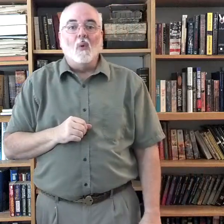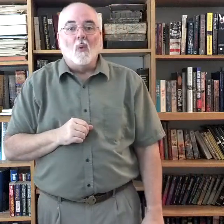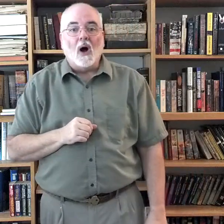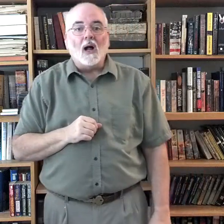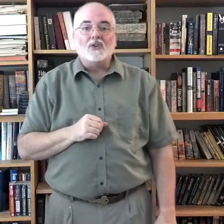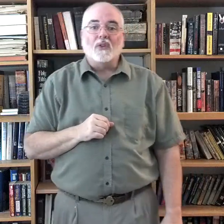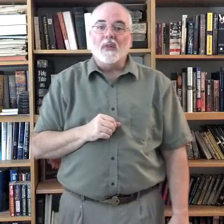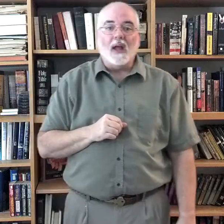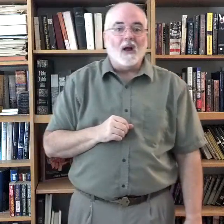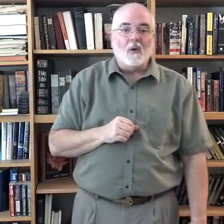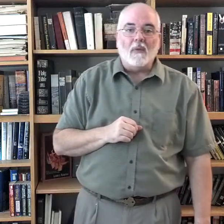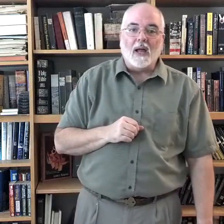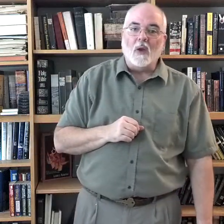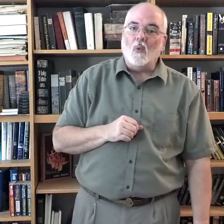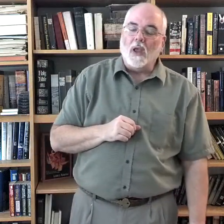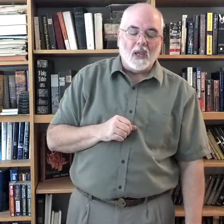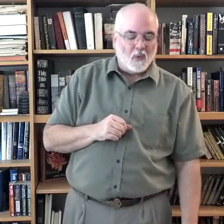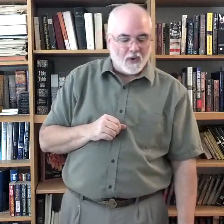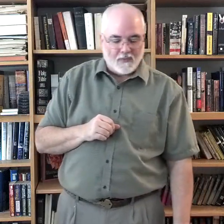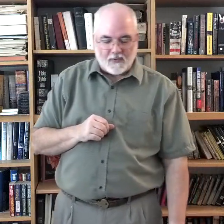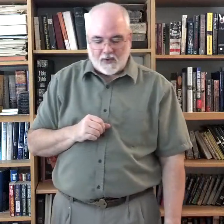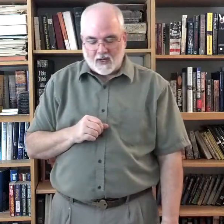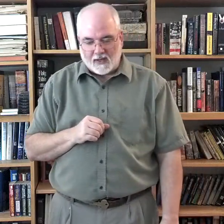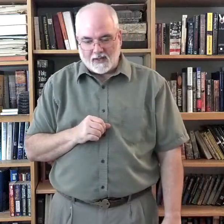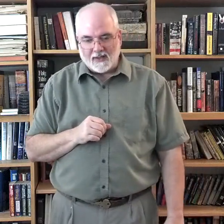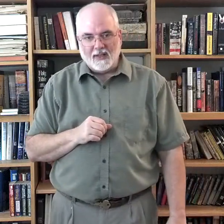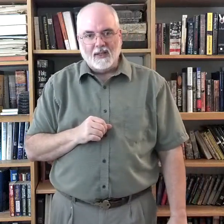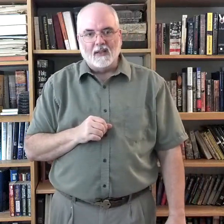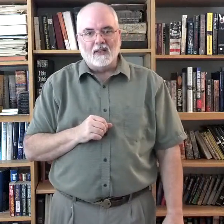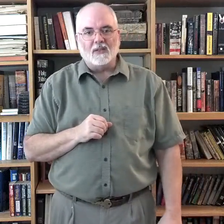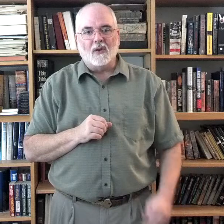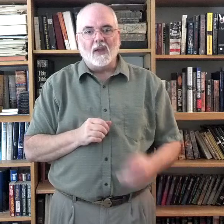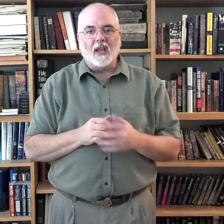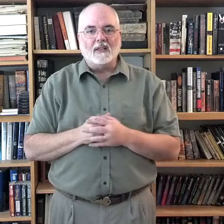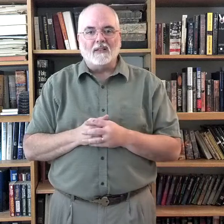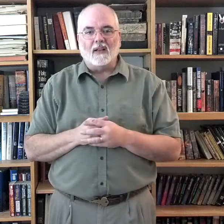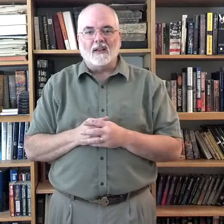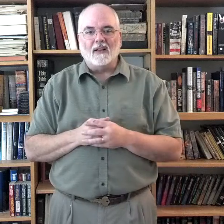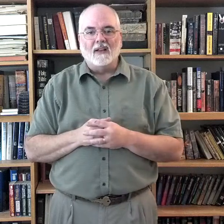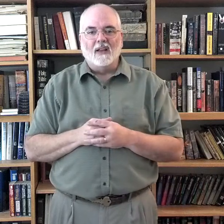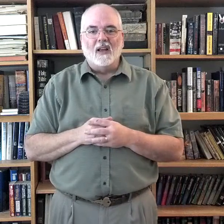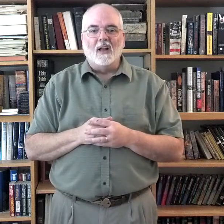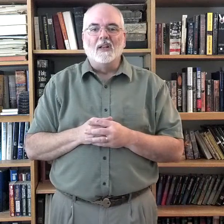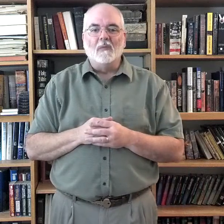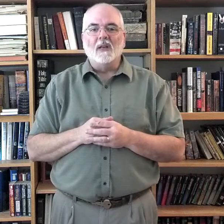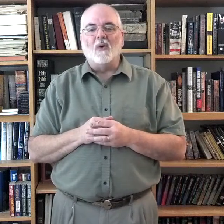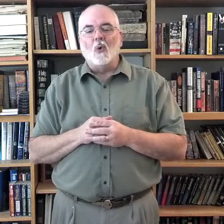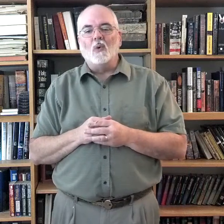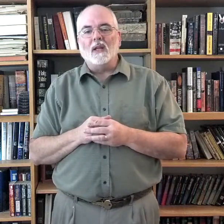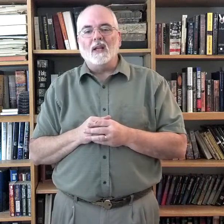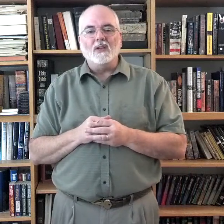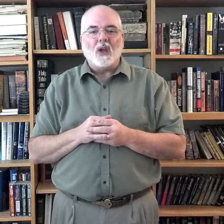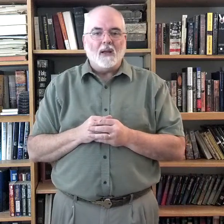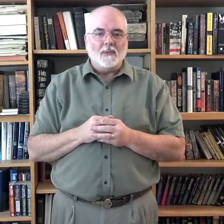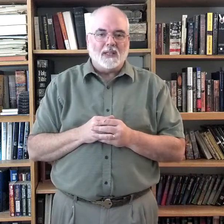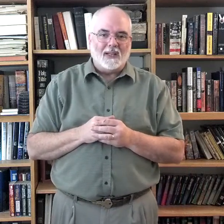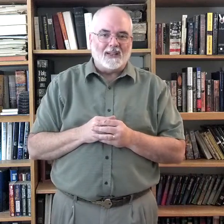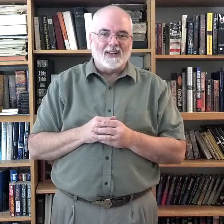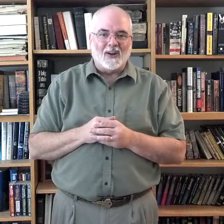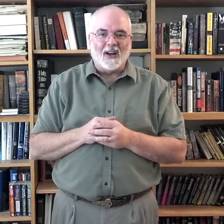Watch thou my wayward feet. This song has a little bit of old King James in it. Alright?